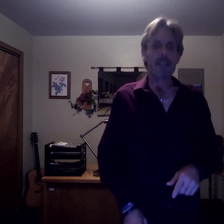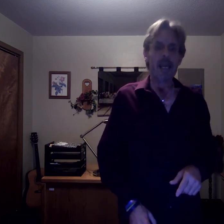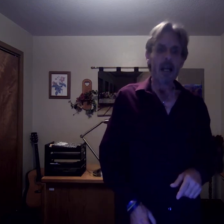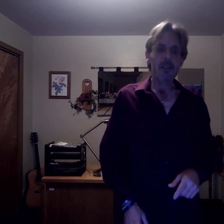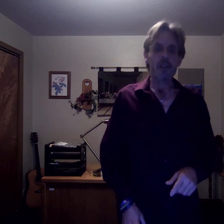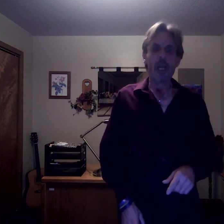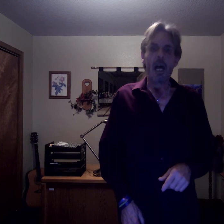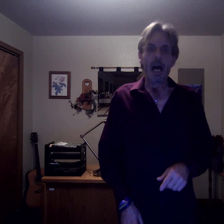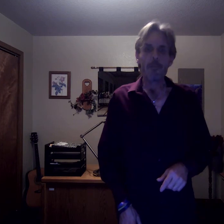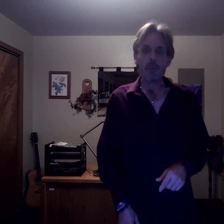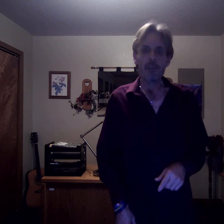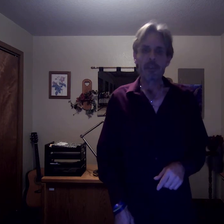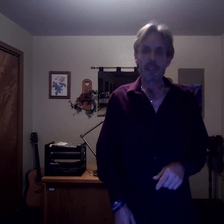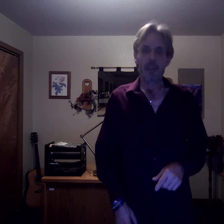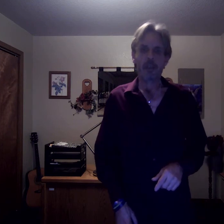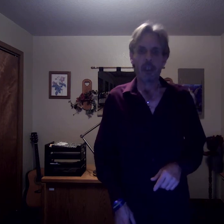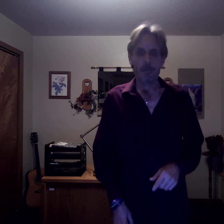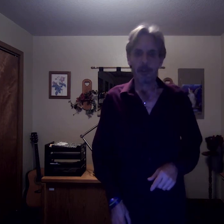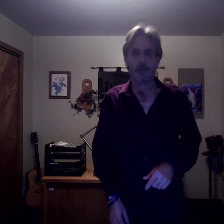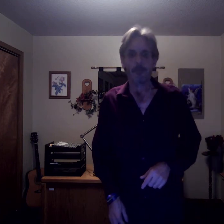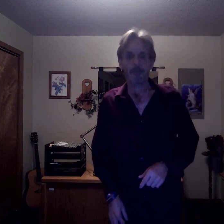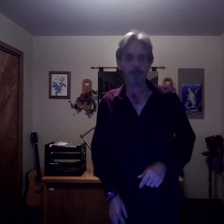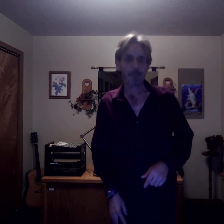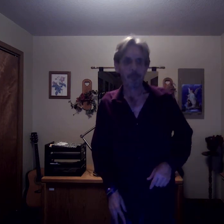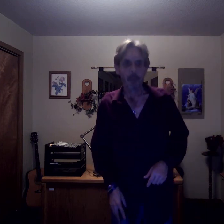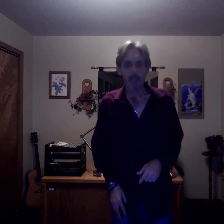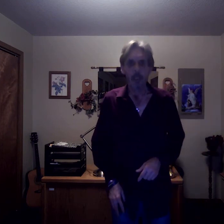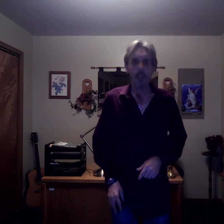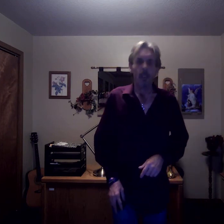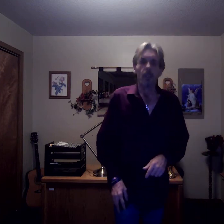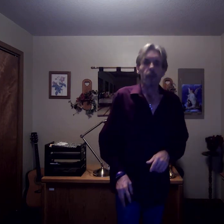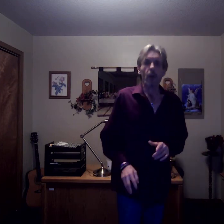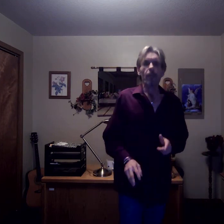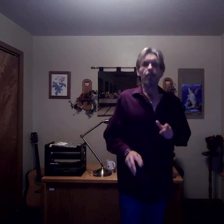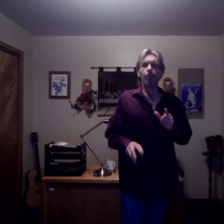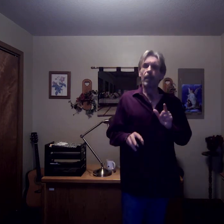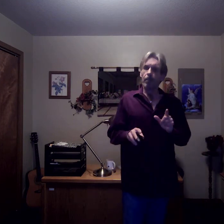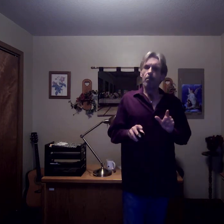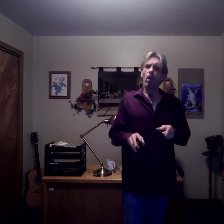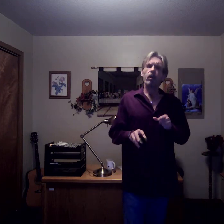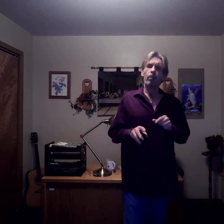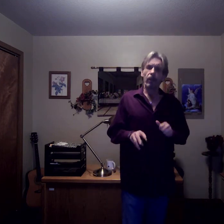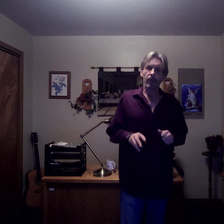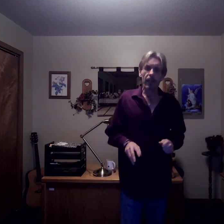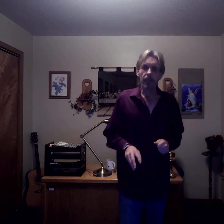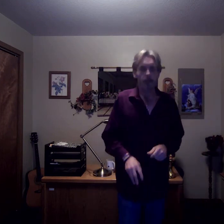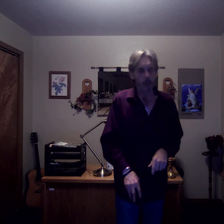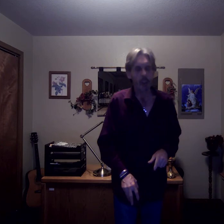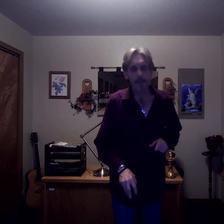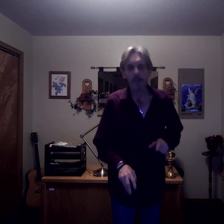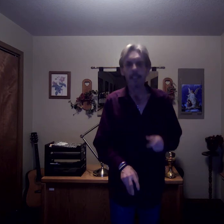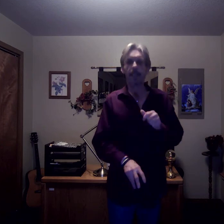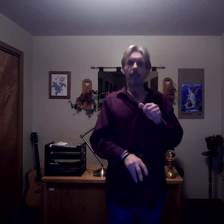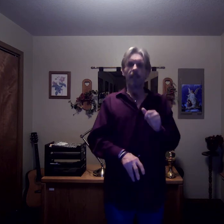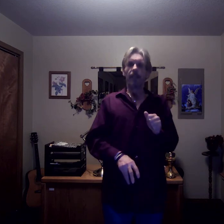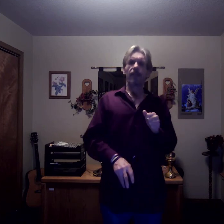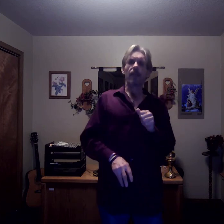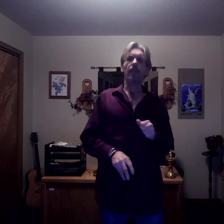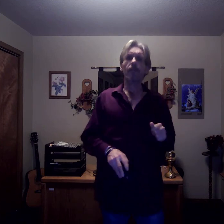the college on music scholarships. There have been multiple studies which have linked the study of